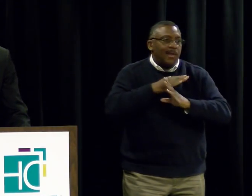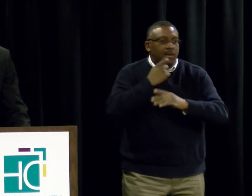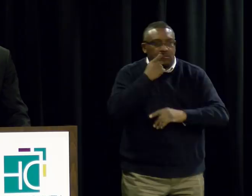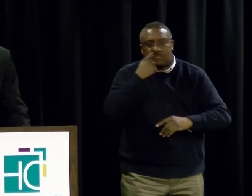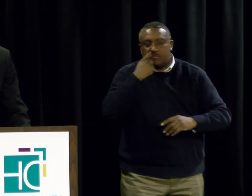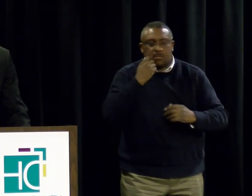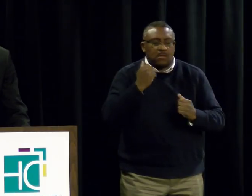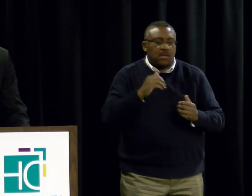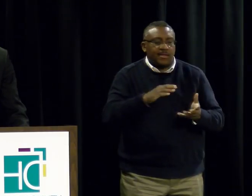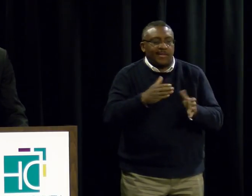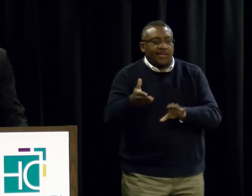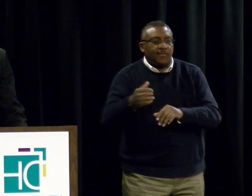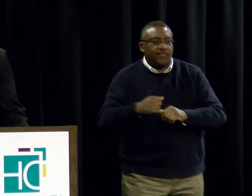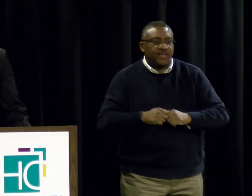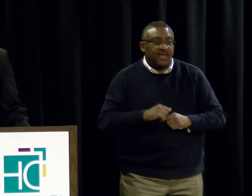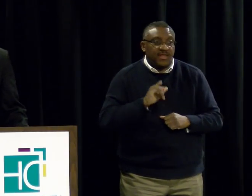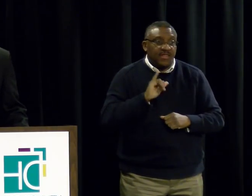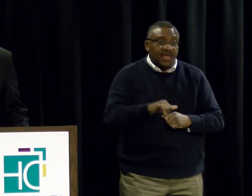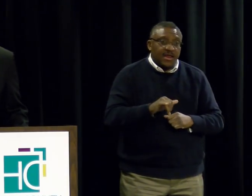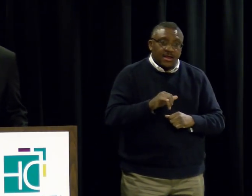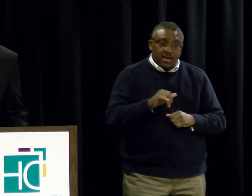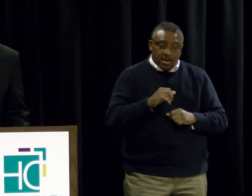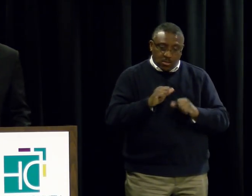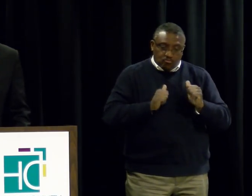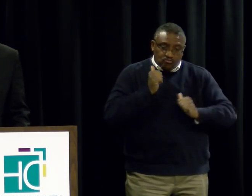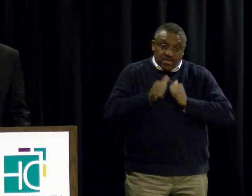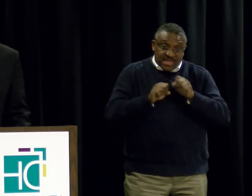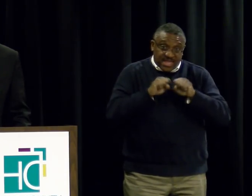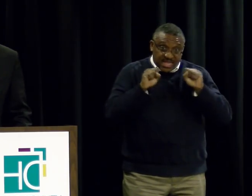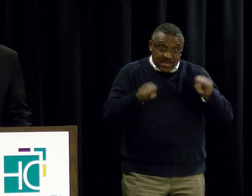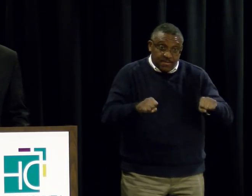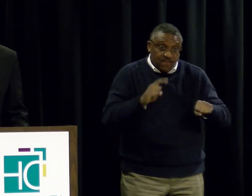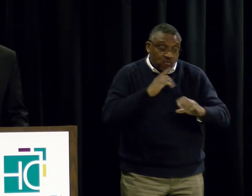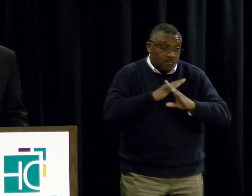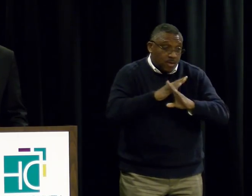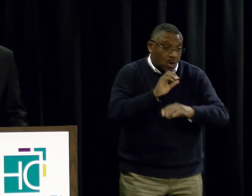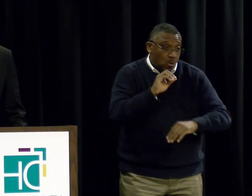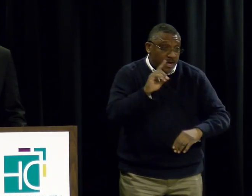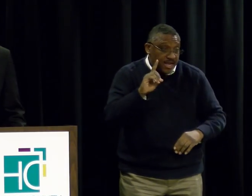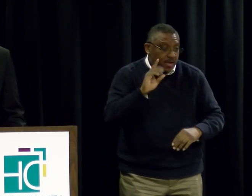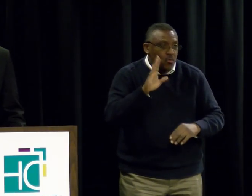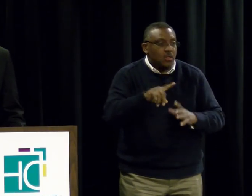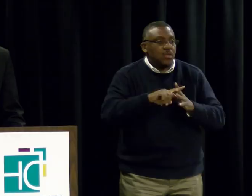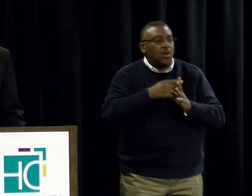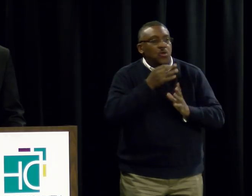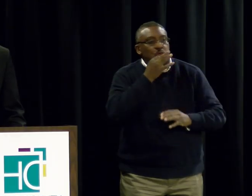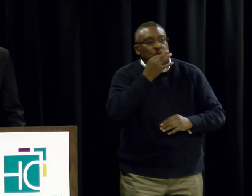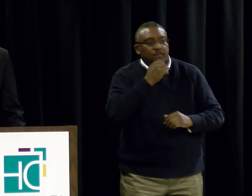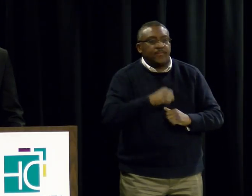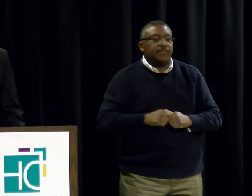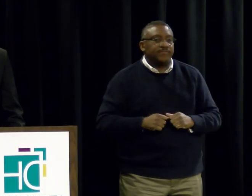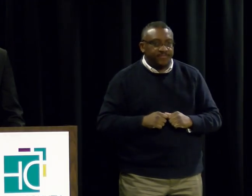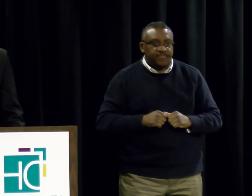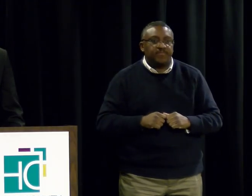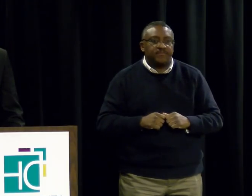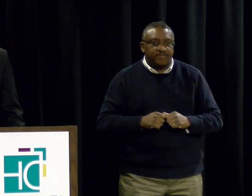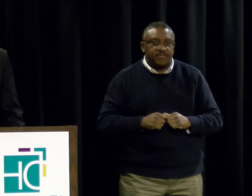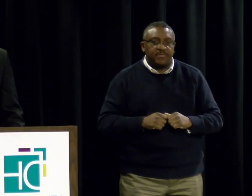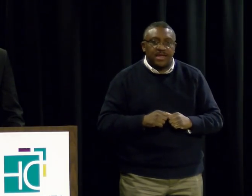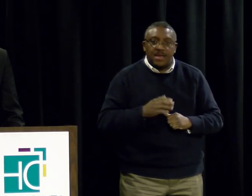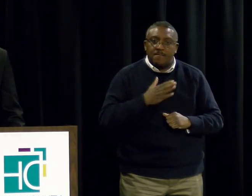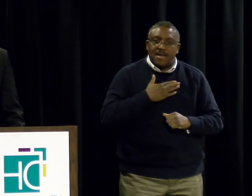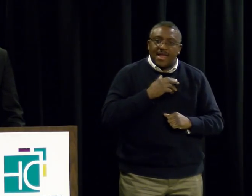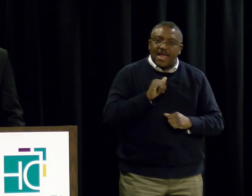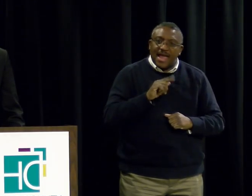proactive alert system will be launching within the next week. My administration will be